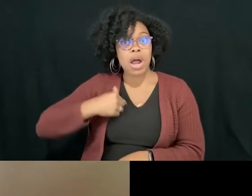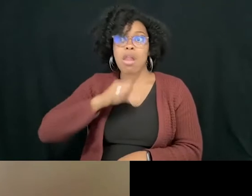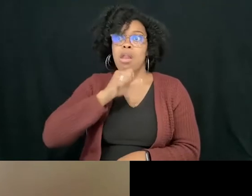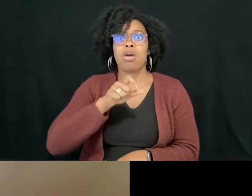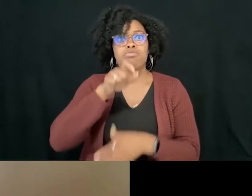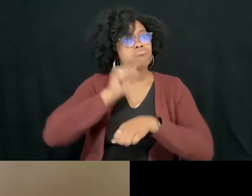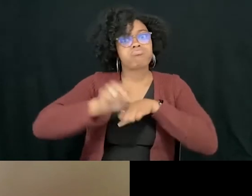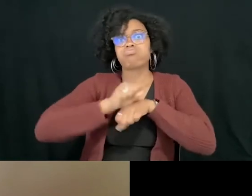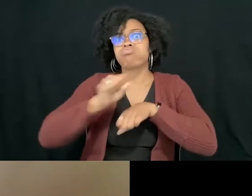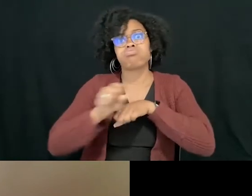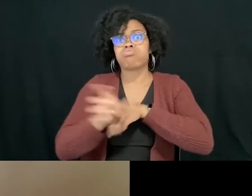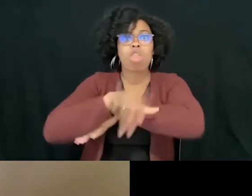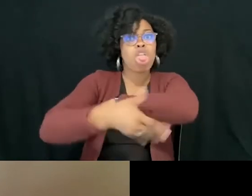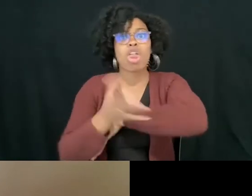and now I don't as much.